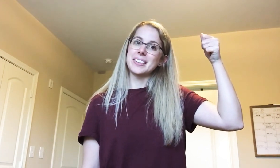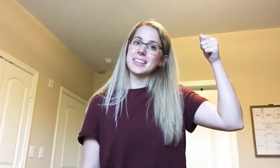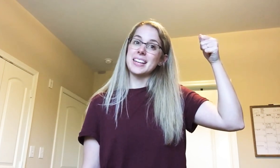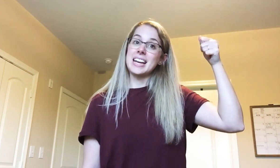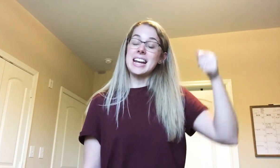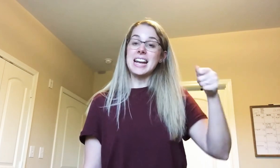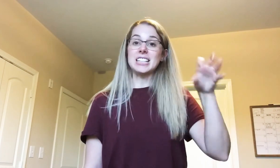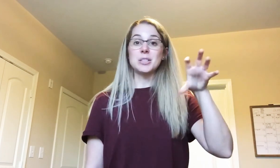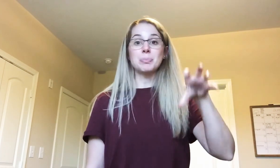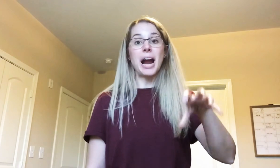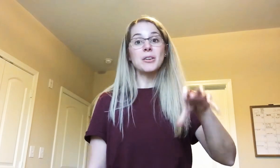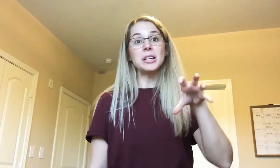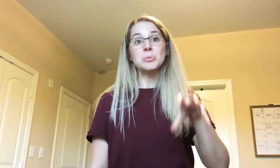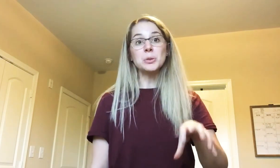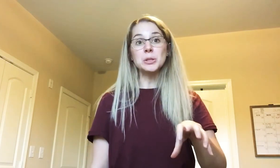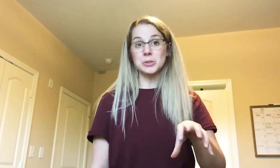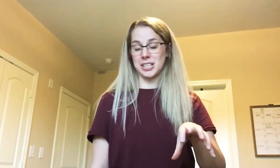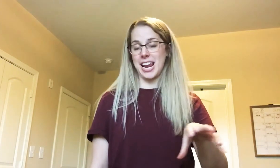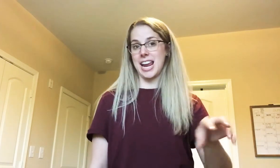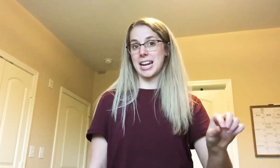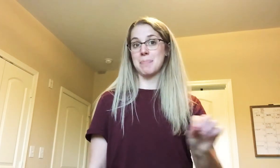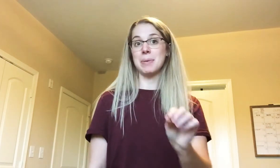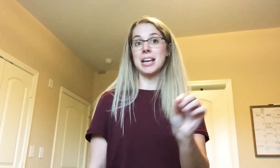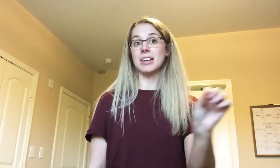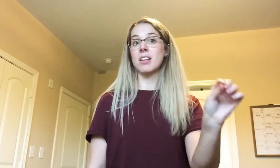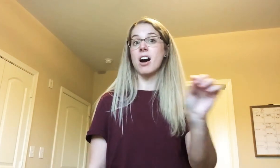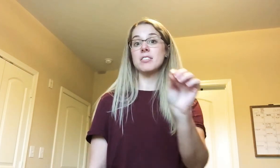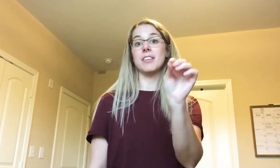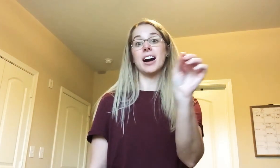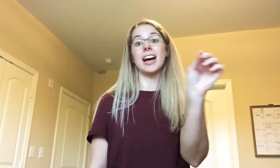It sprouted roots and a big long vine.